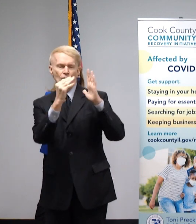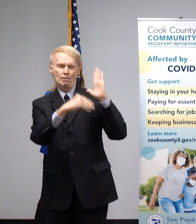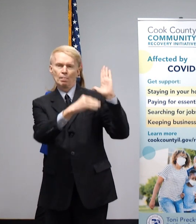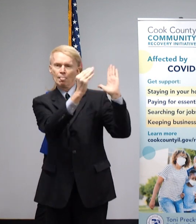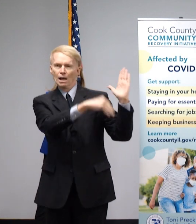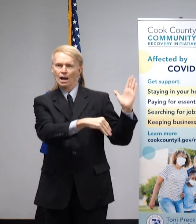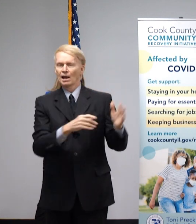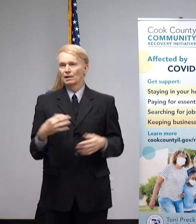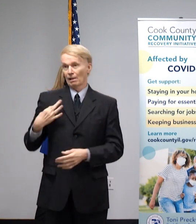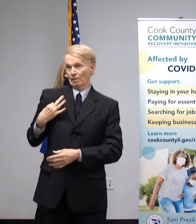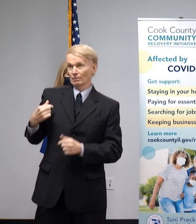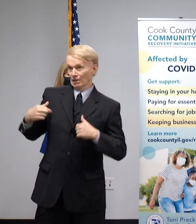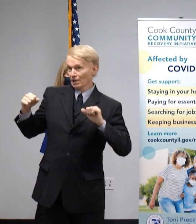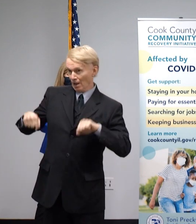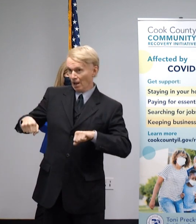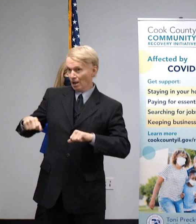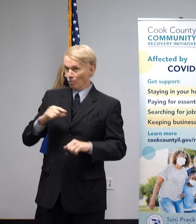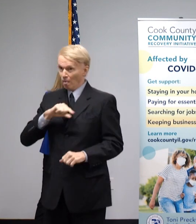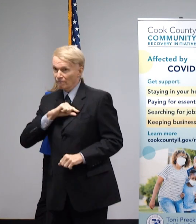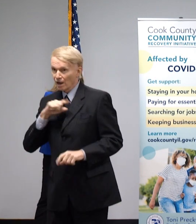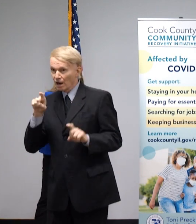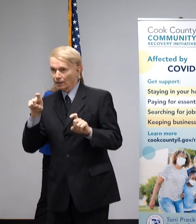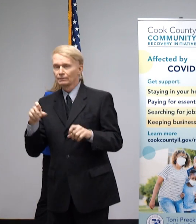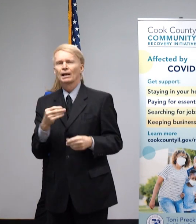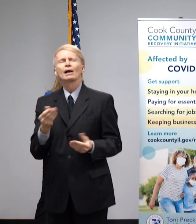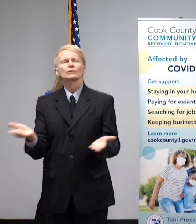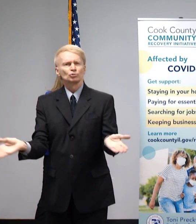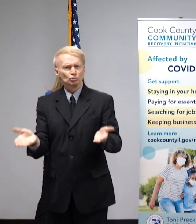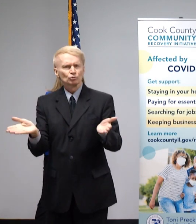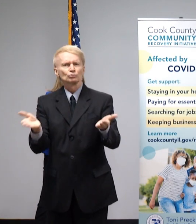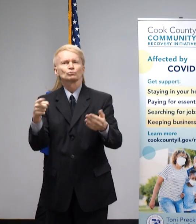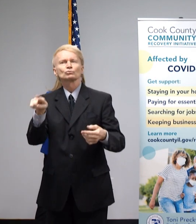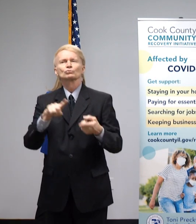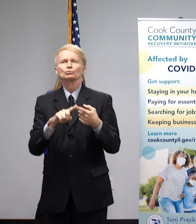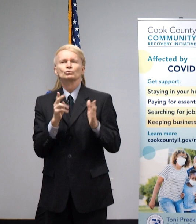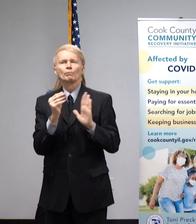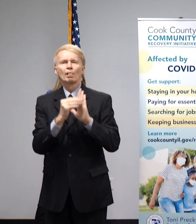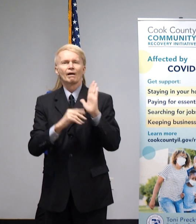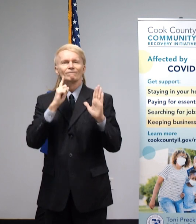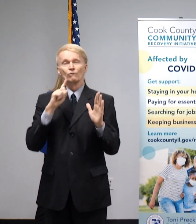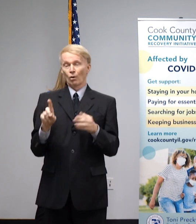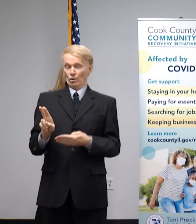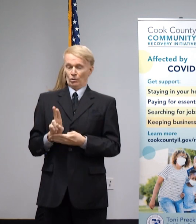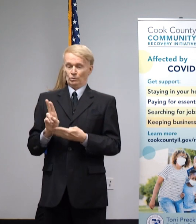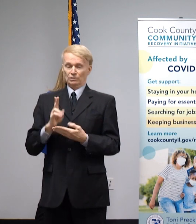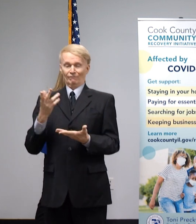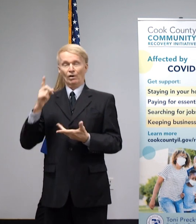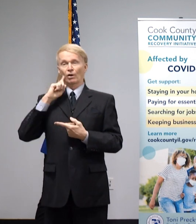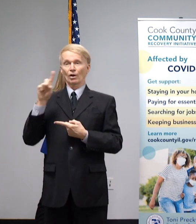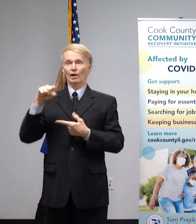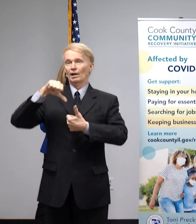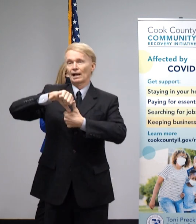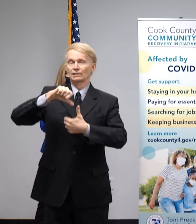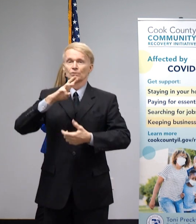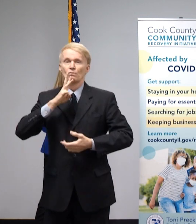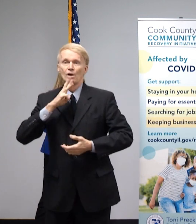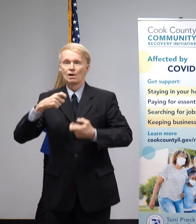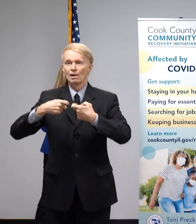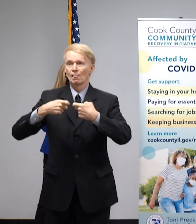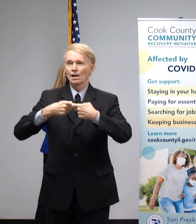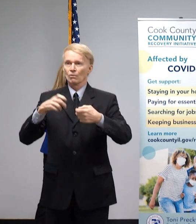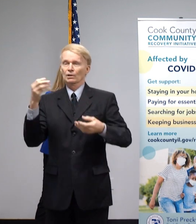requirements. We also encourage residents to apply for the utility assistance program offered through CETA,